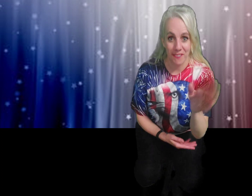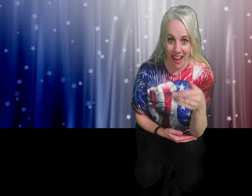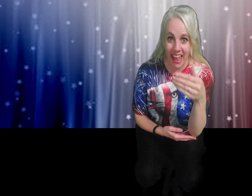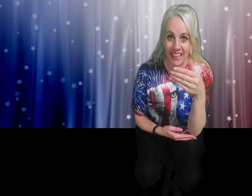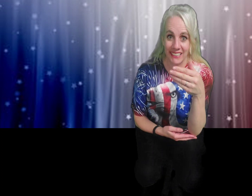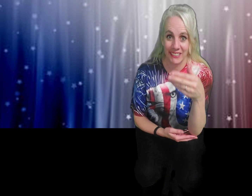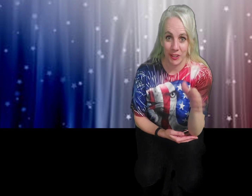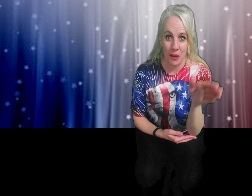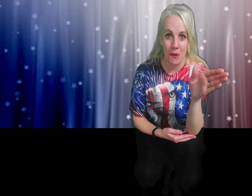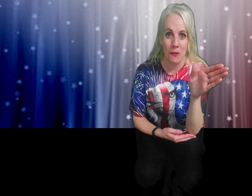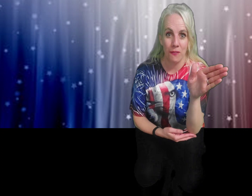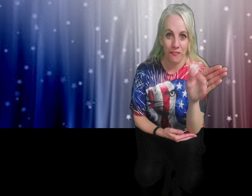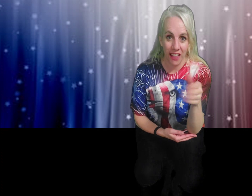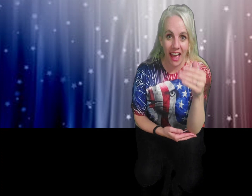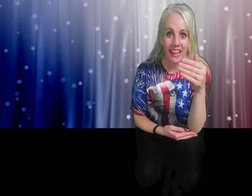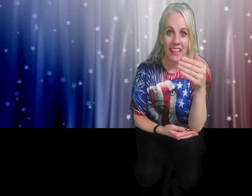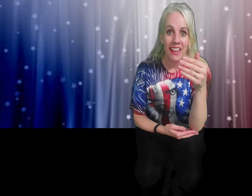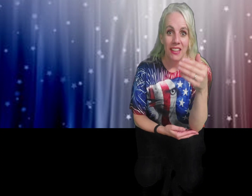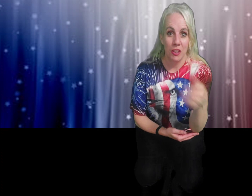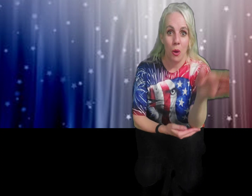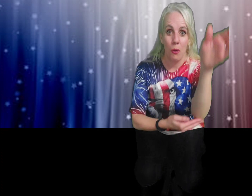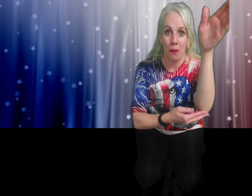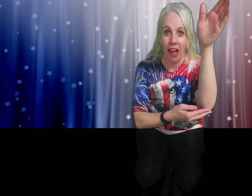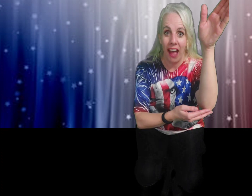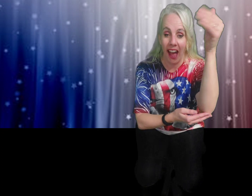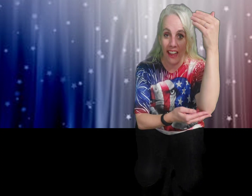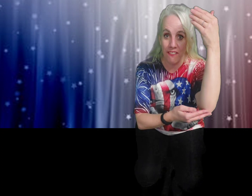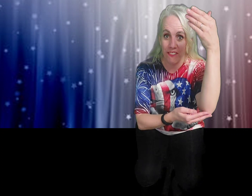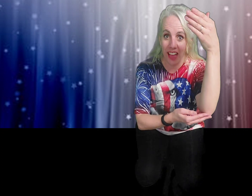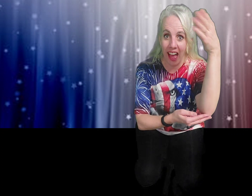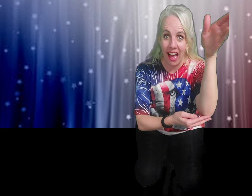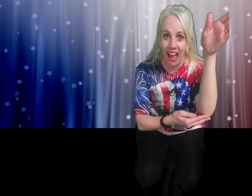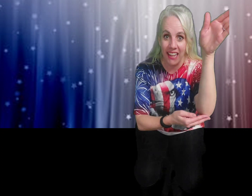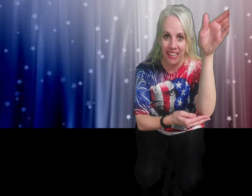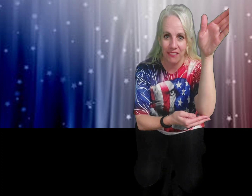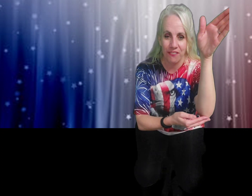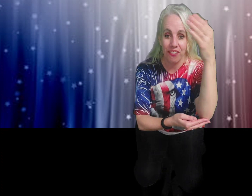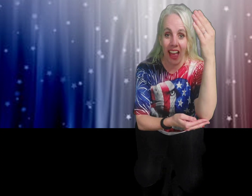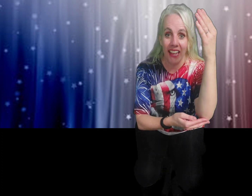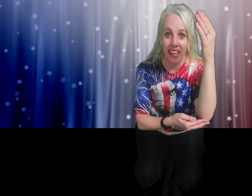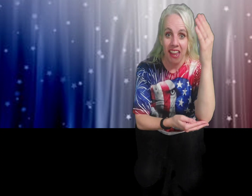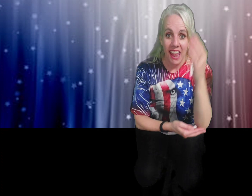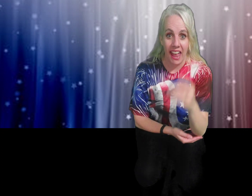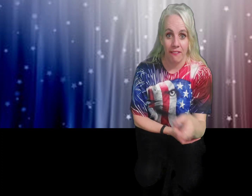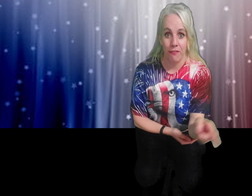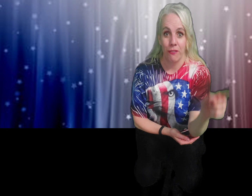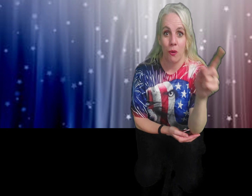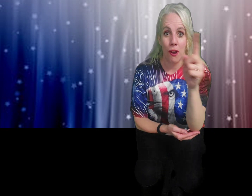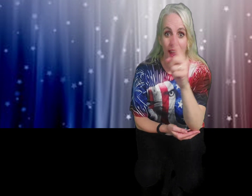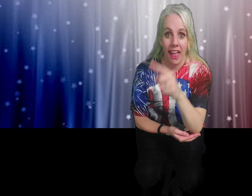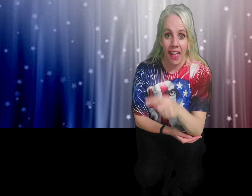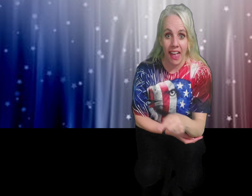grand old flag. You're a high flying flag. And forever